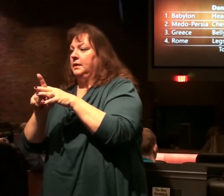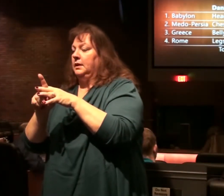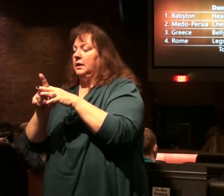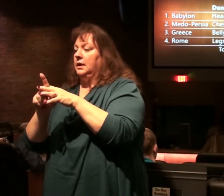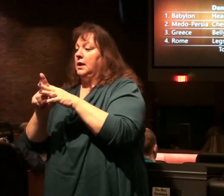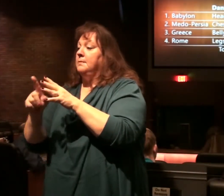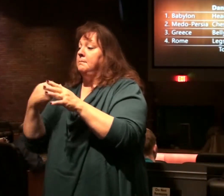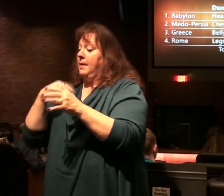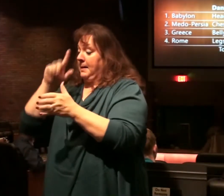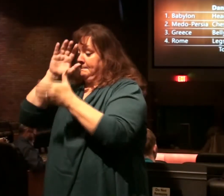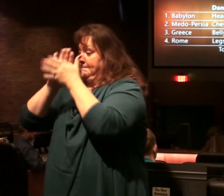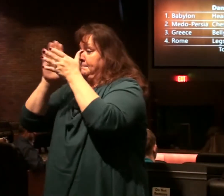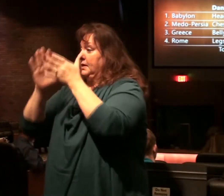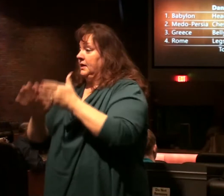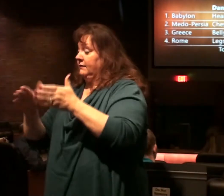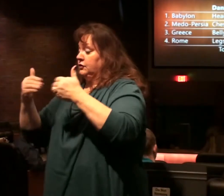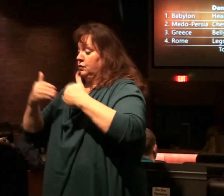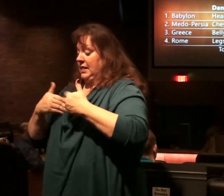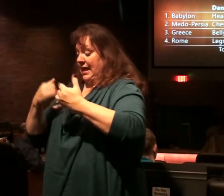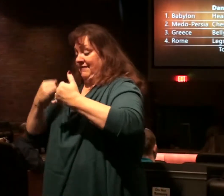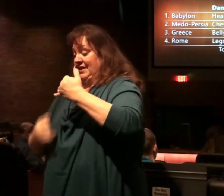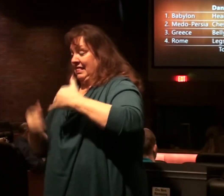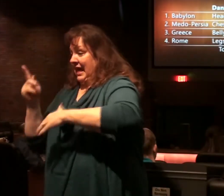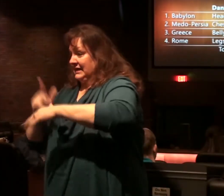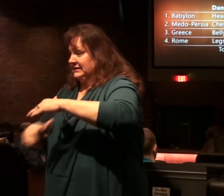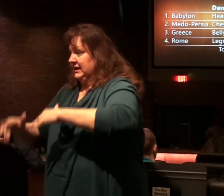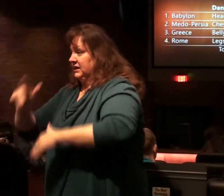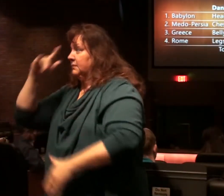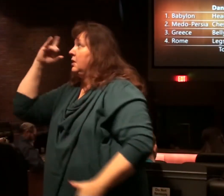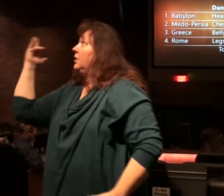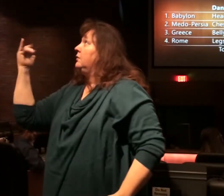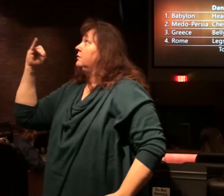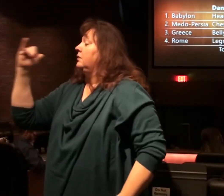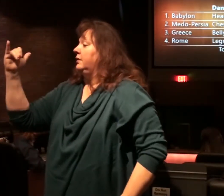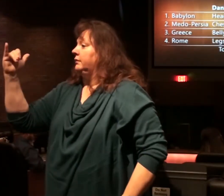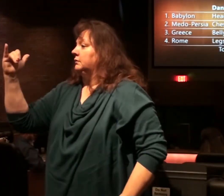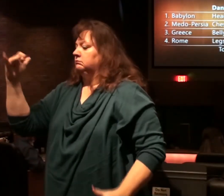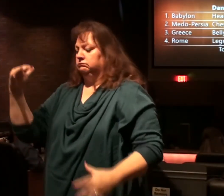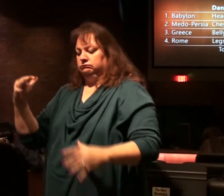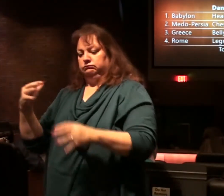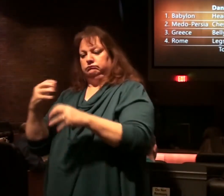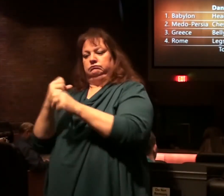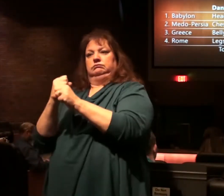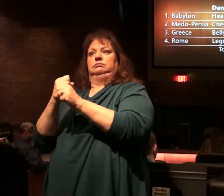highest, one will receive the kingdom and possess the kingdom forever, for all ages. How's that for a summary?